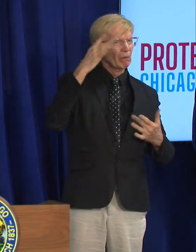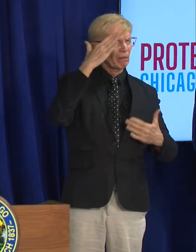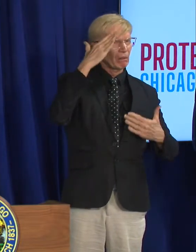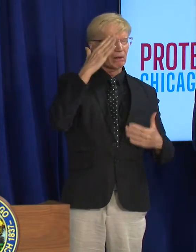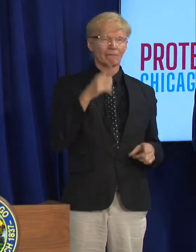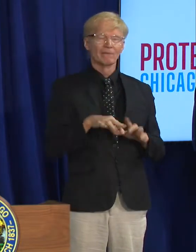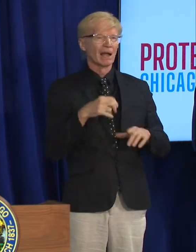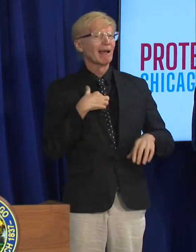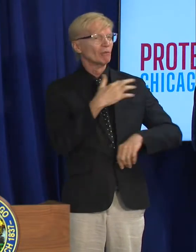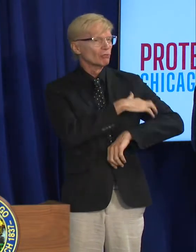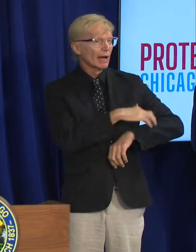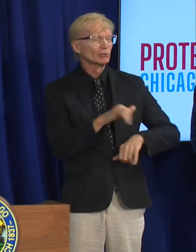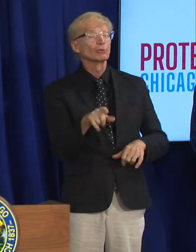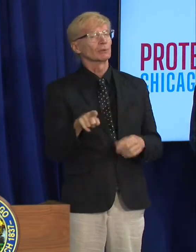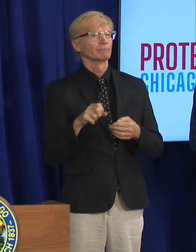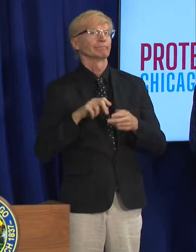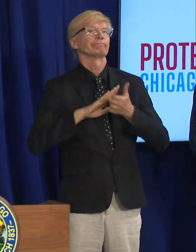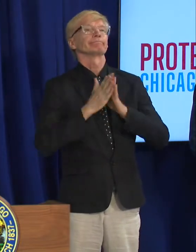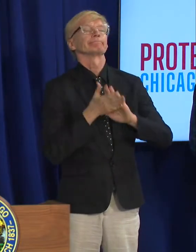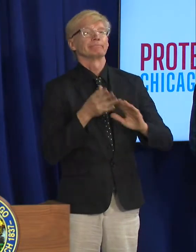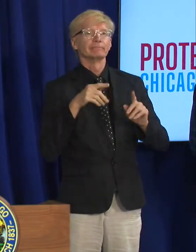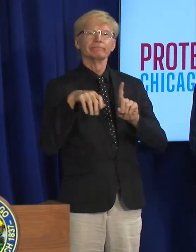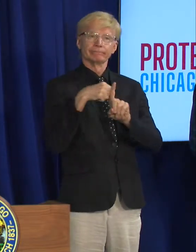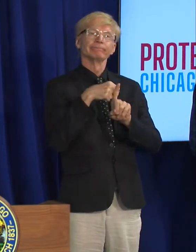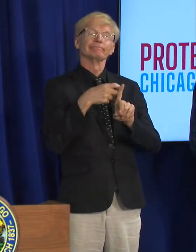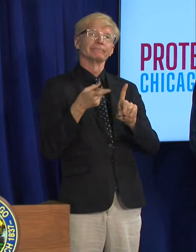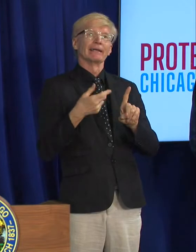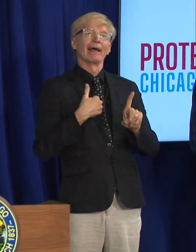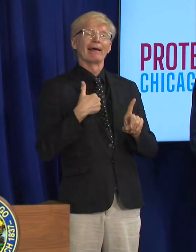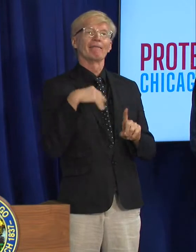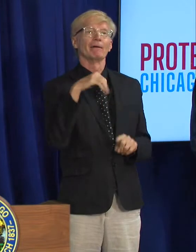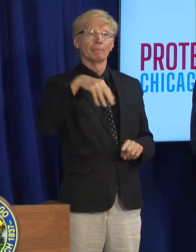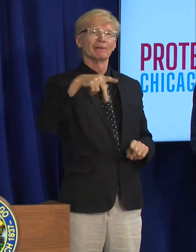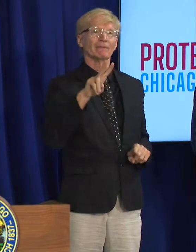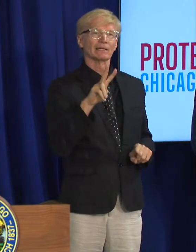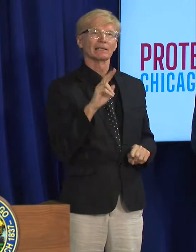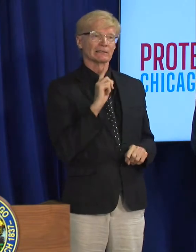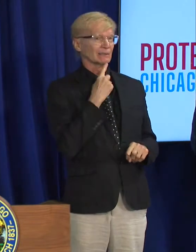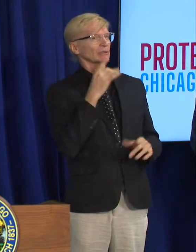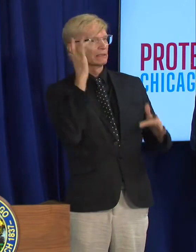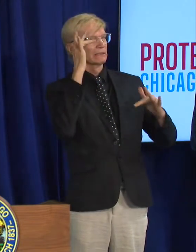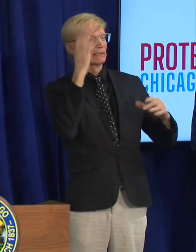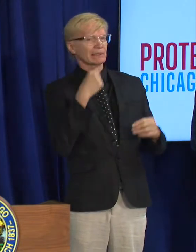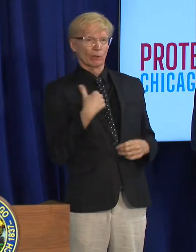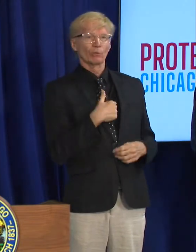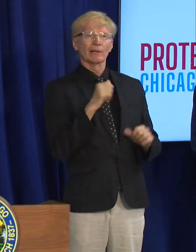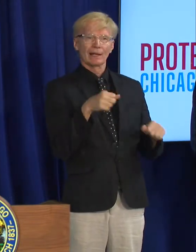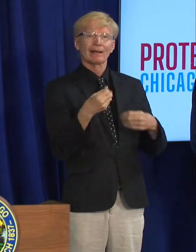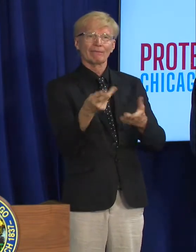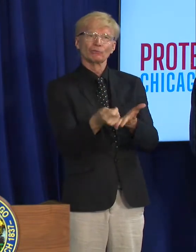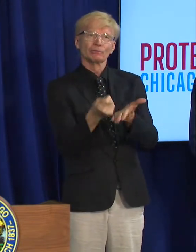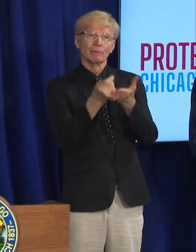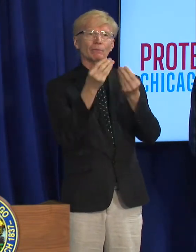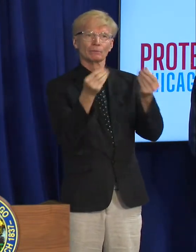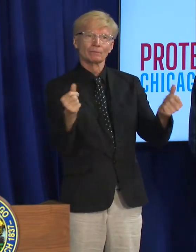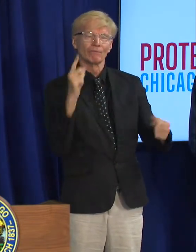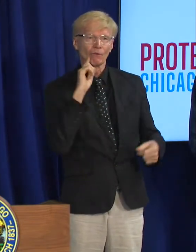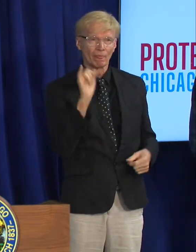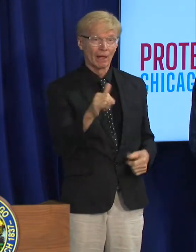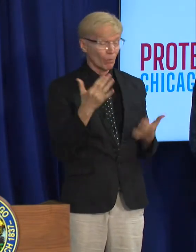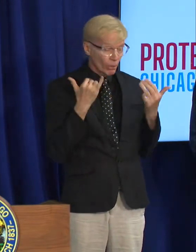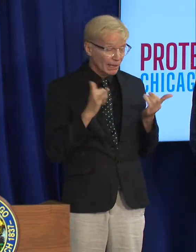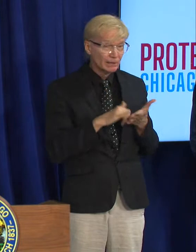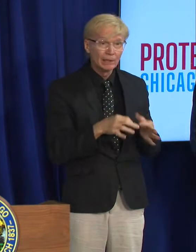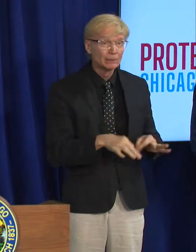out he also had a rash he had severe disease and we were able to get him treated and I share this because I think it's important that as a